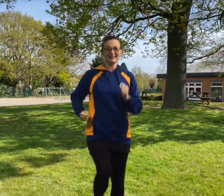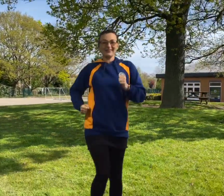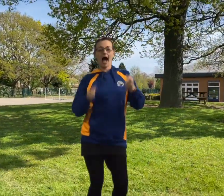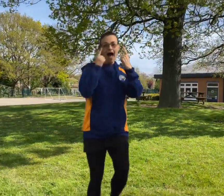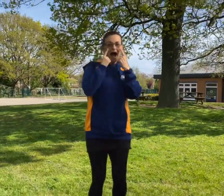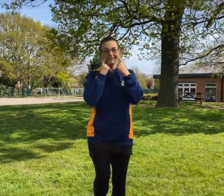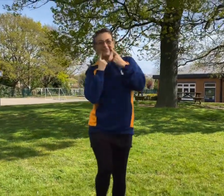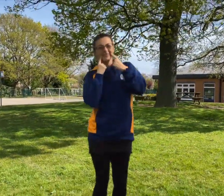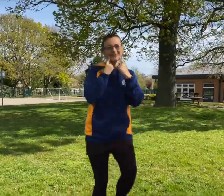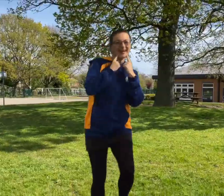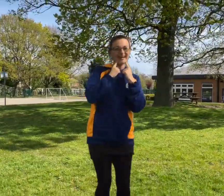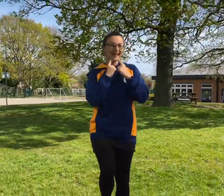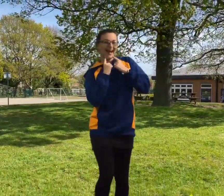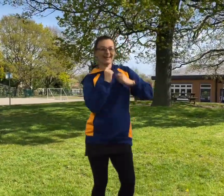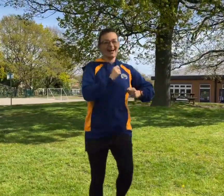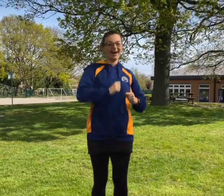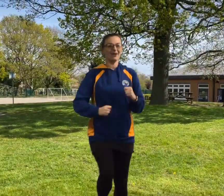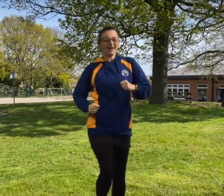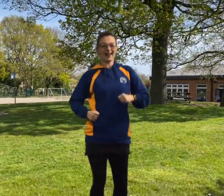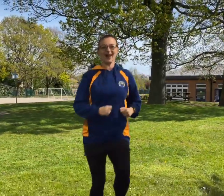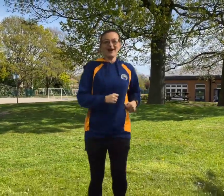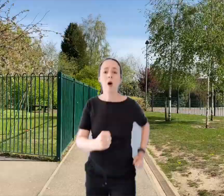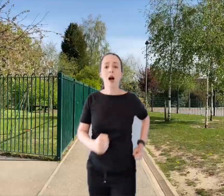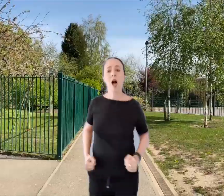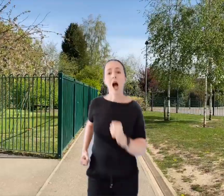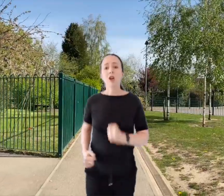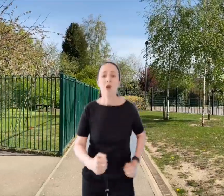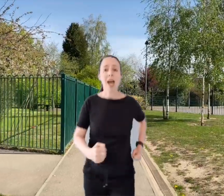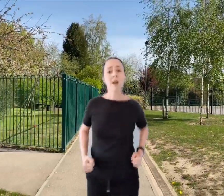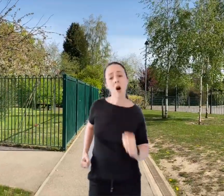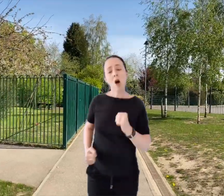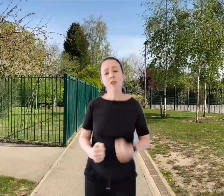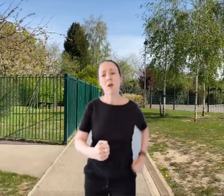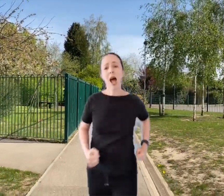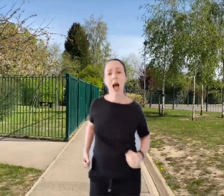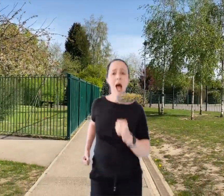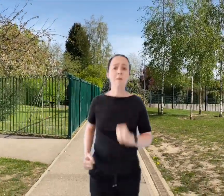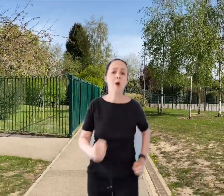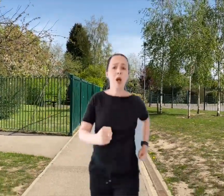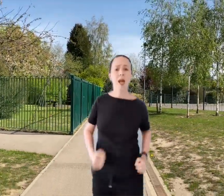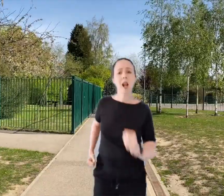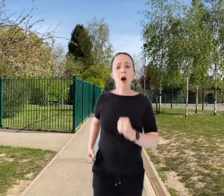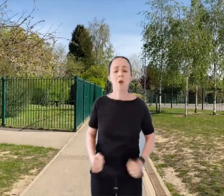I've been weeping like a willow Crying over Amarillo